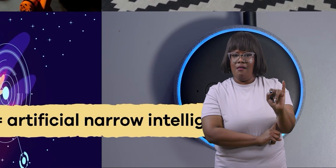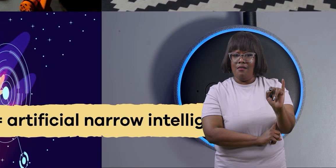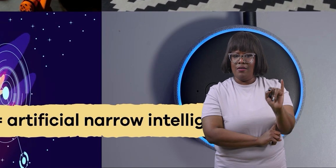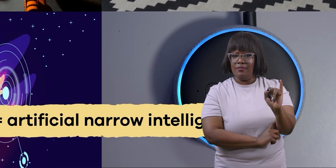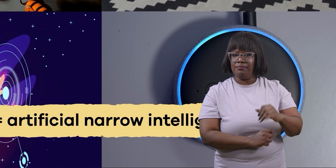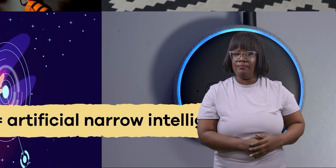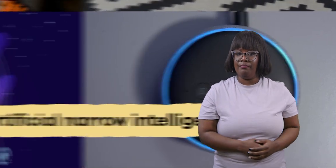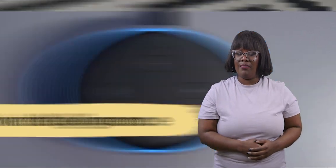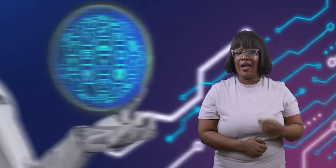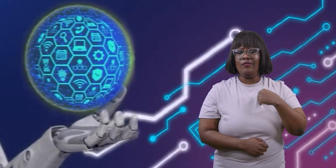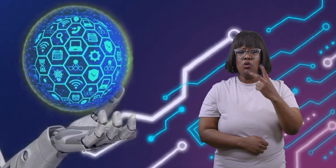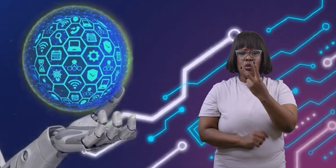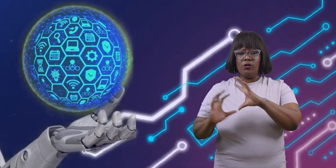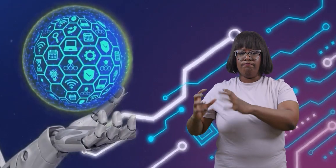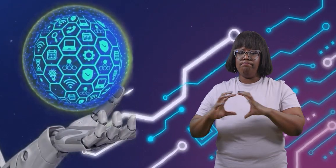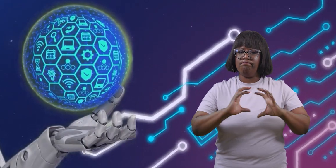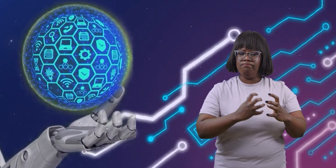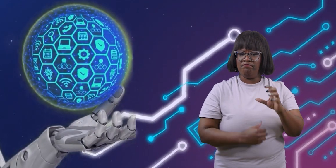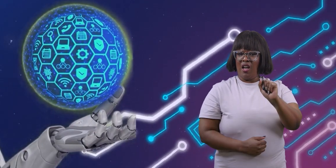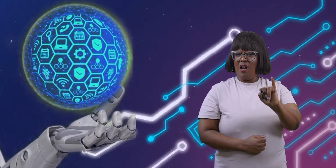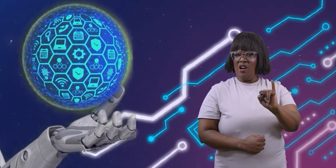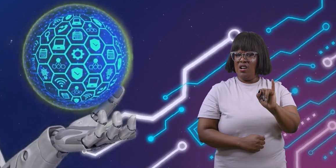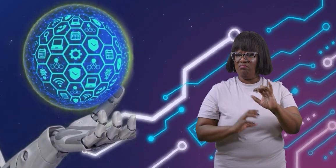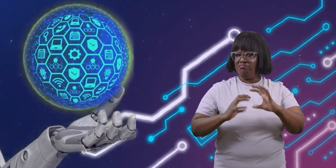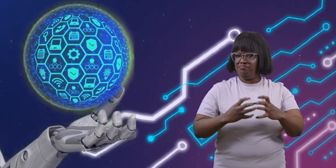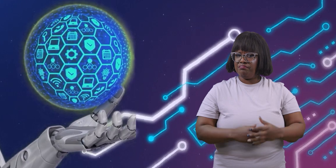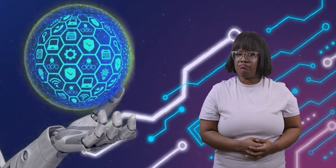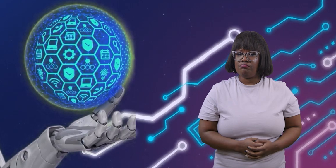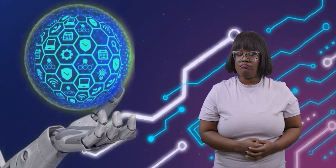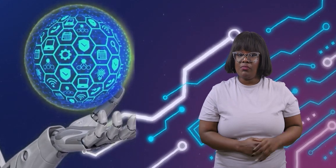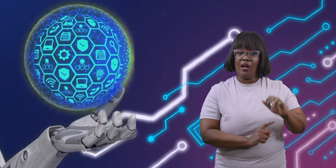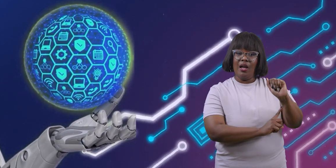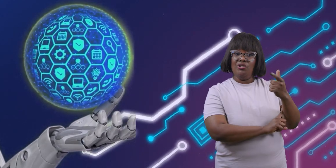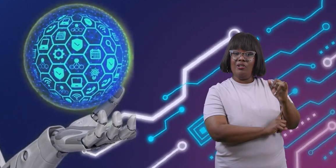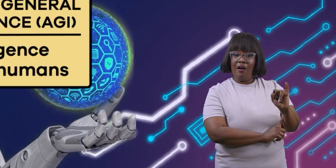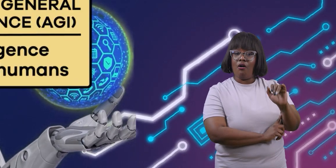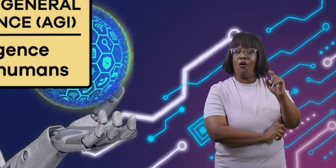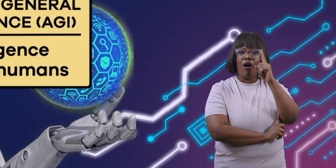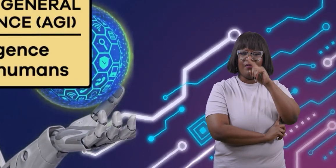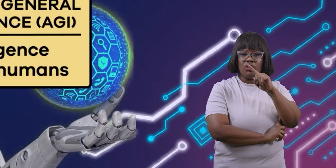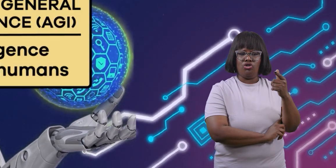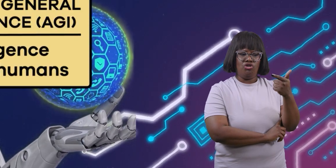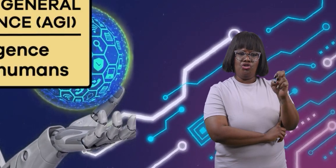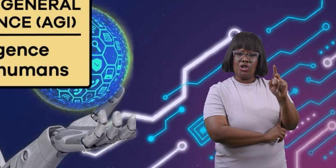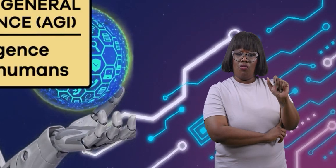ANI. There are two other types of artificial intelligence, AGI, or artificial